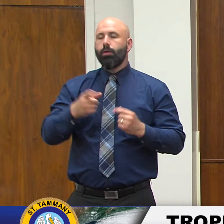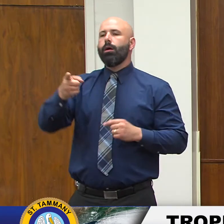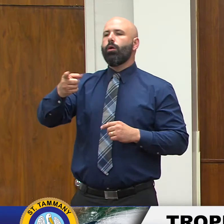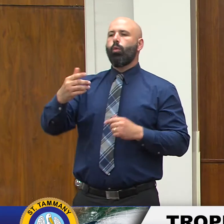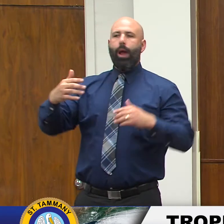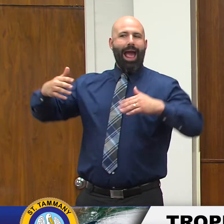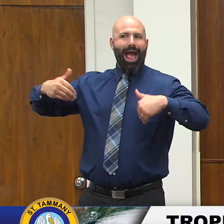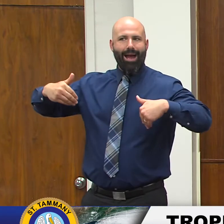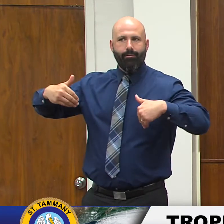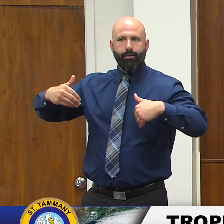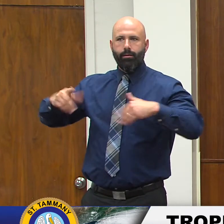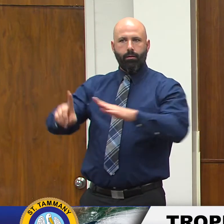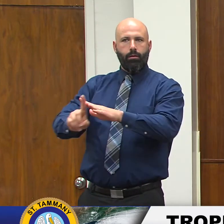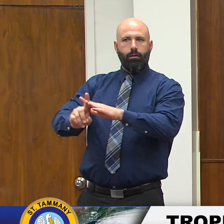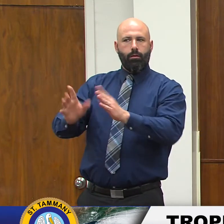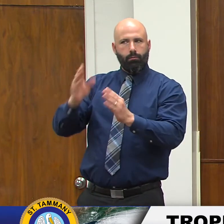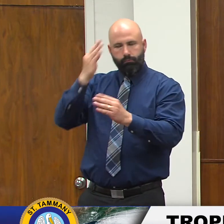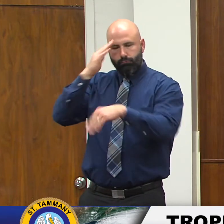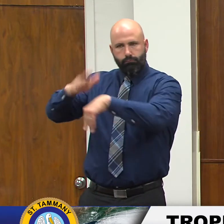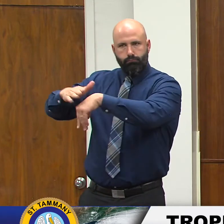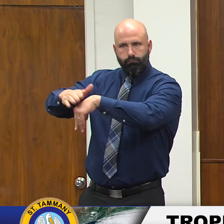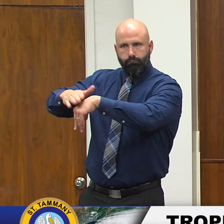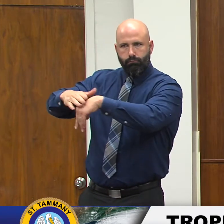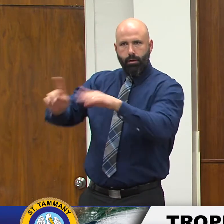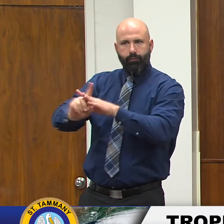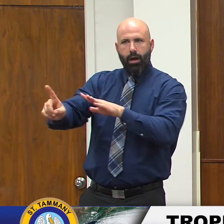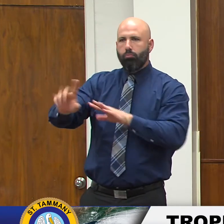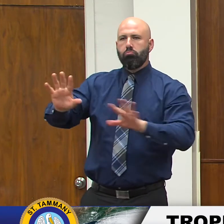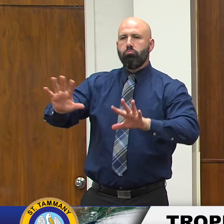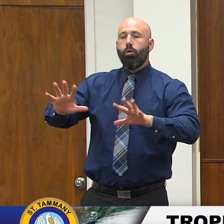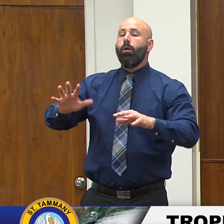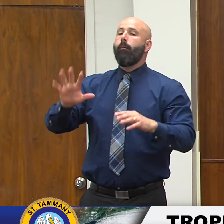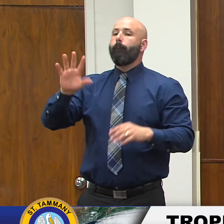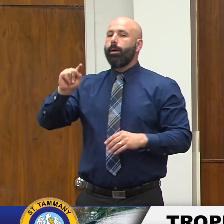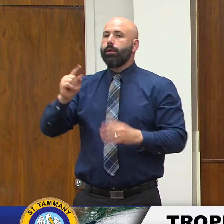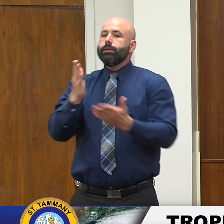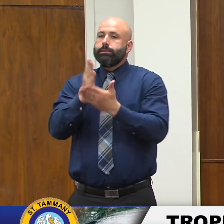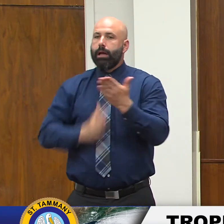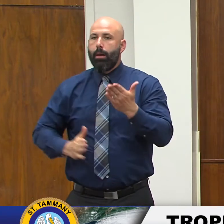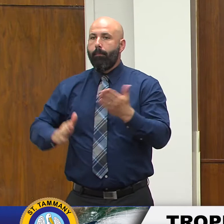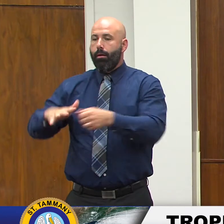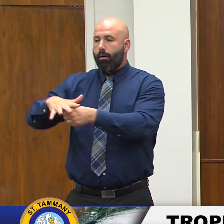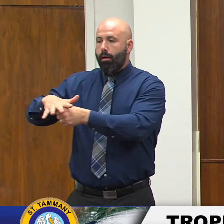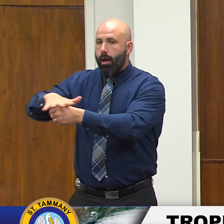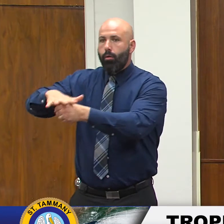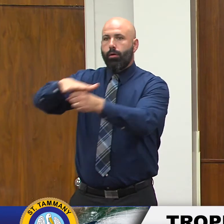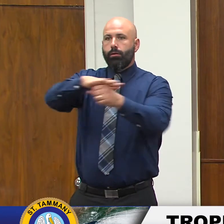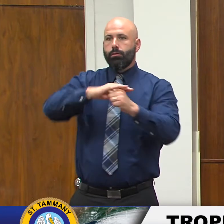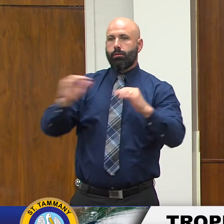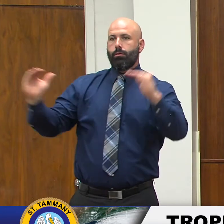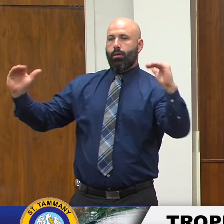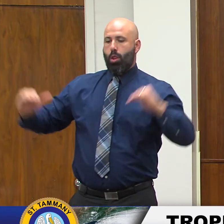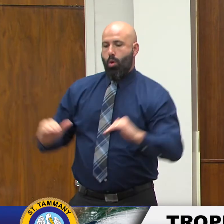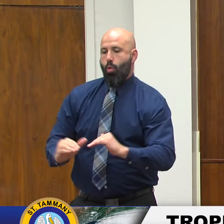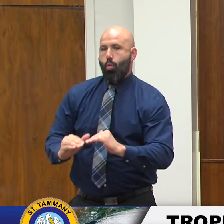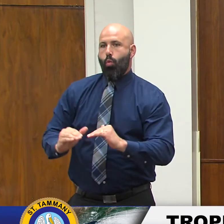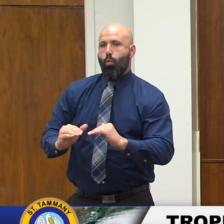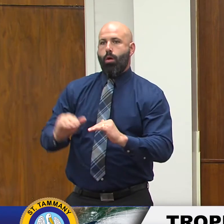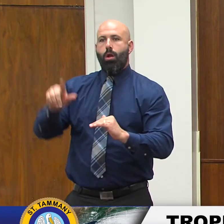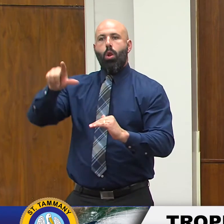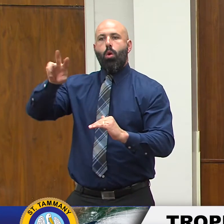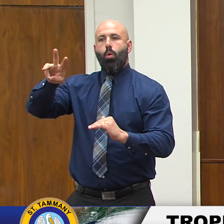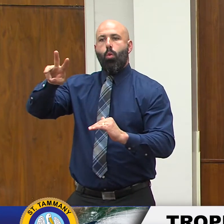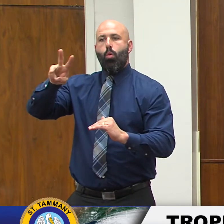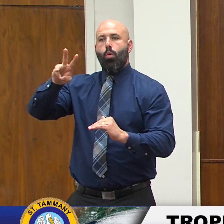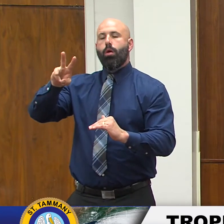while we have no evacuation orders there will be areas that may be impacted low areas that may be impacted with